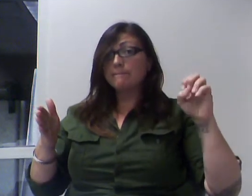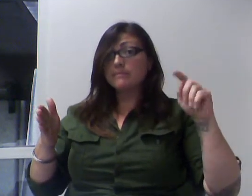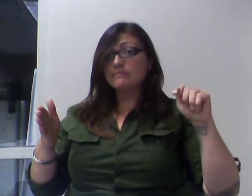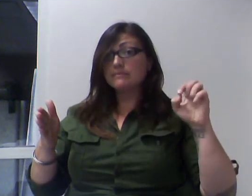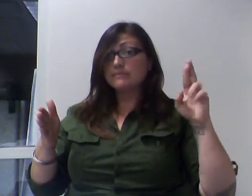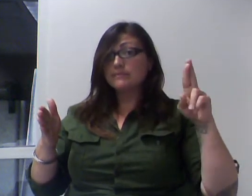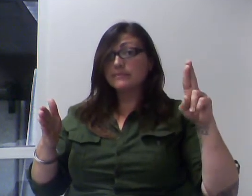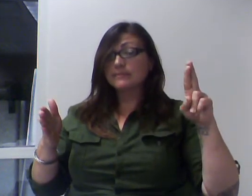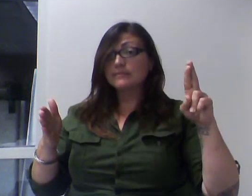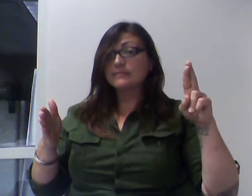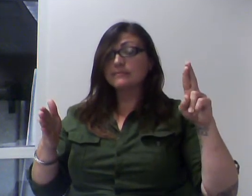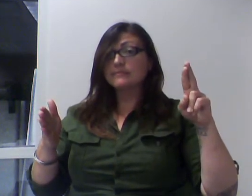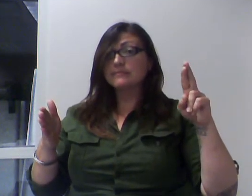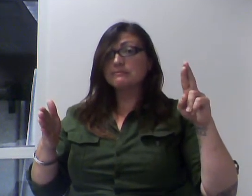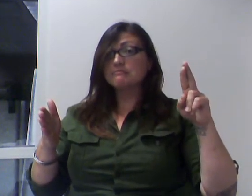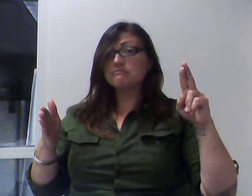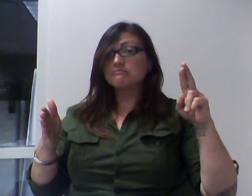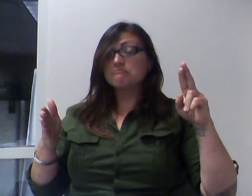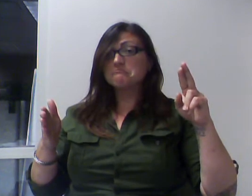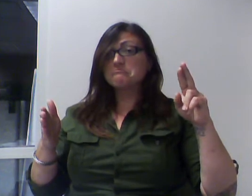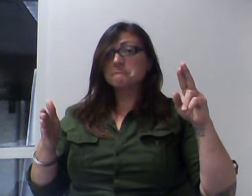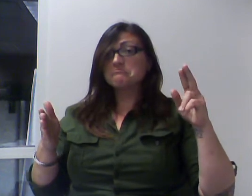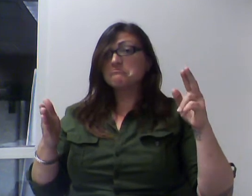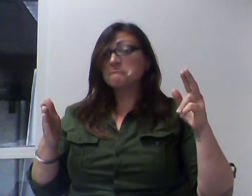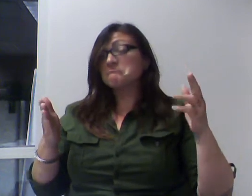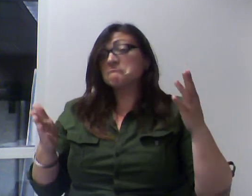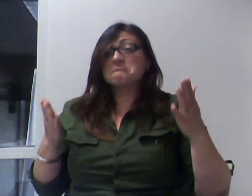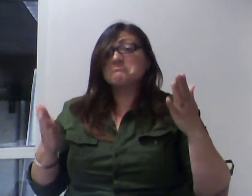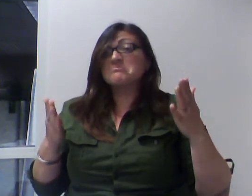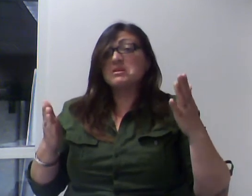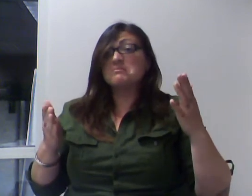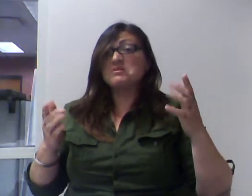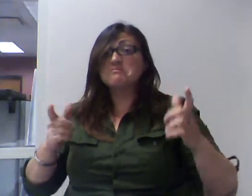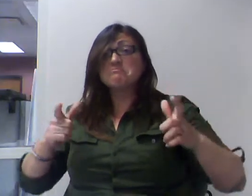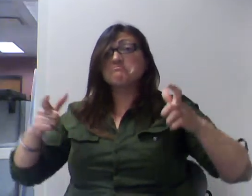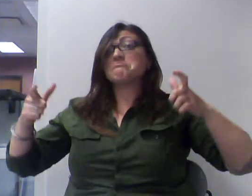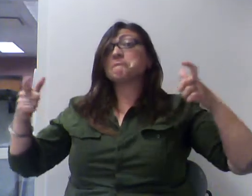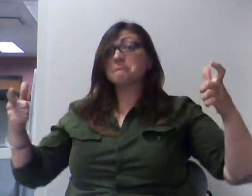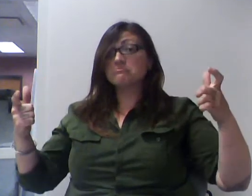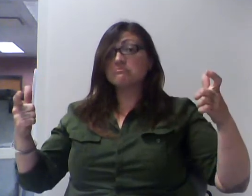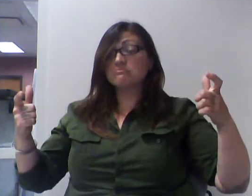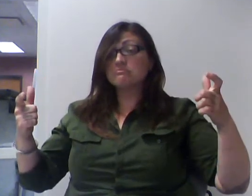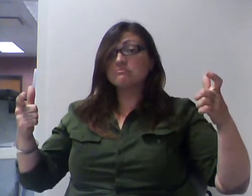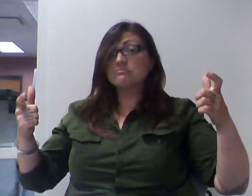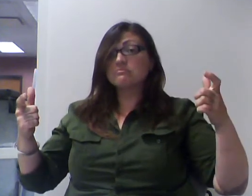If you have an unusually large figure, perhaps the length of that segment might be a mile.